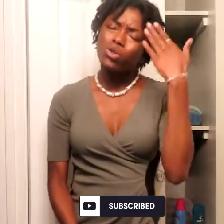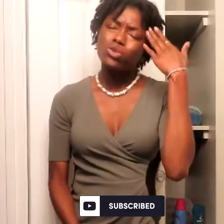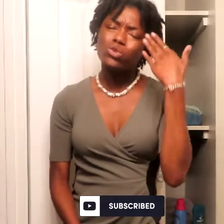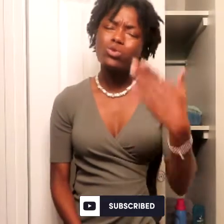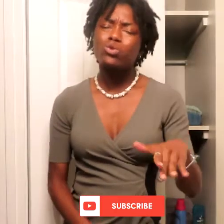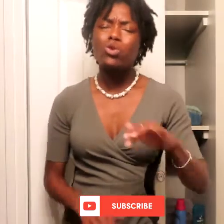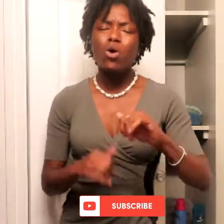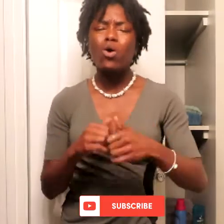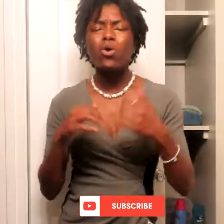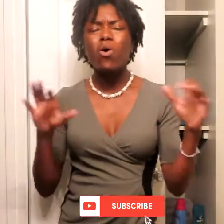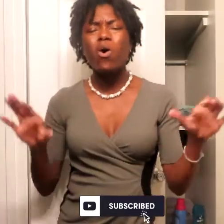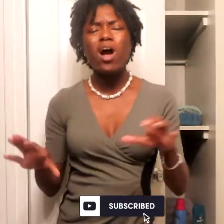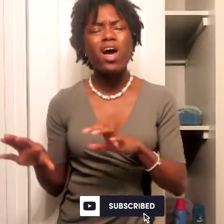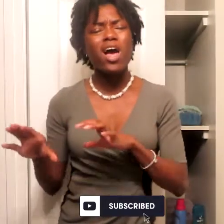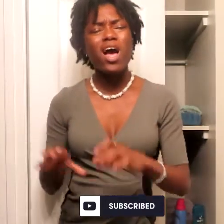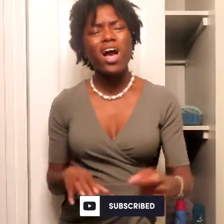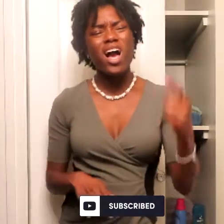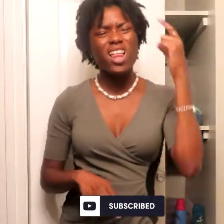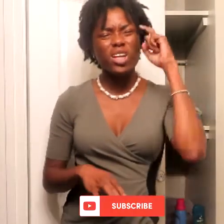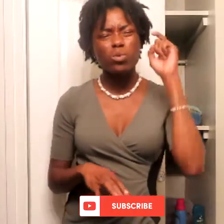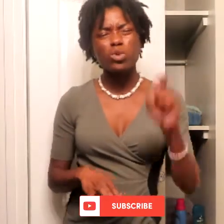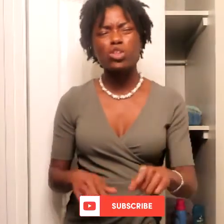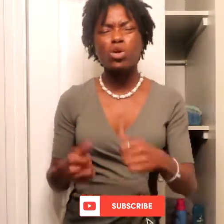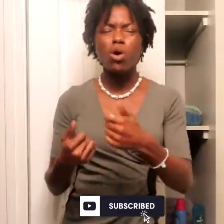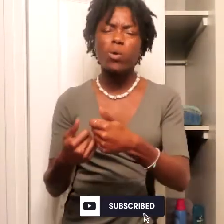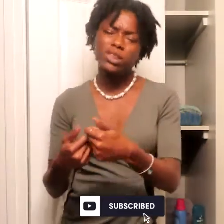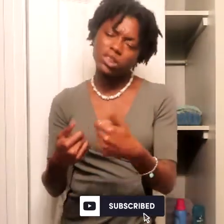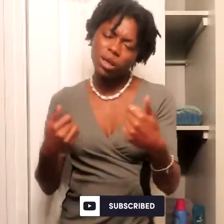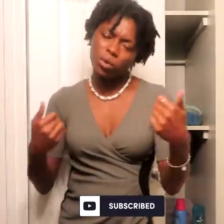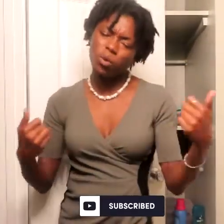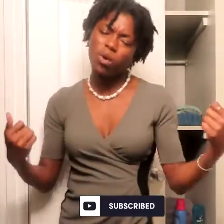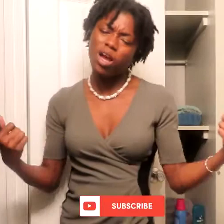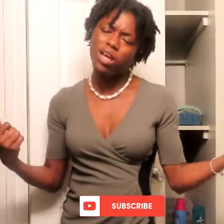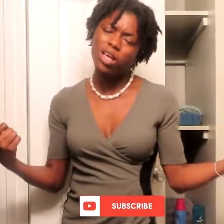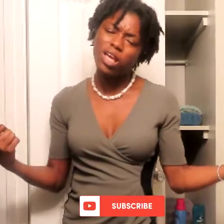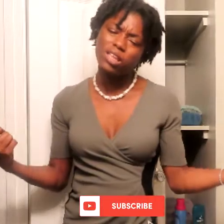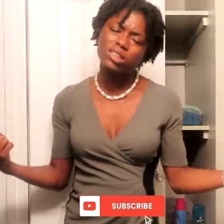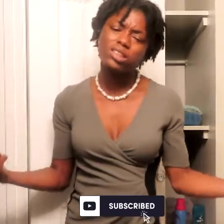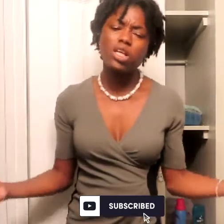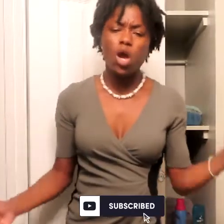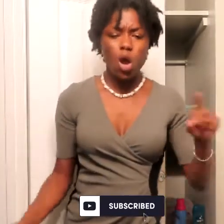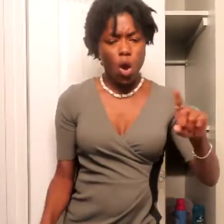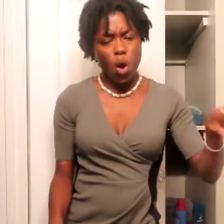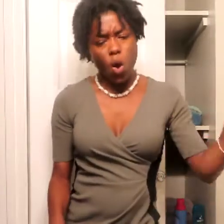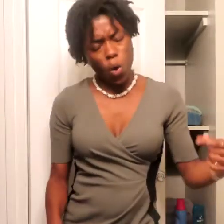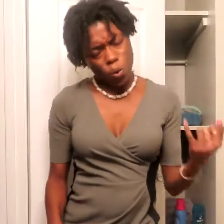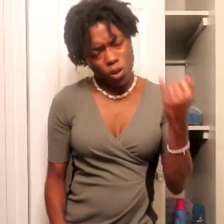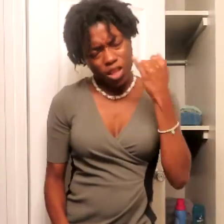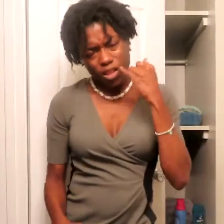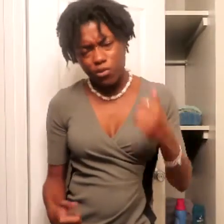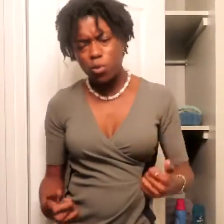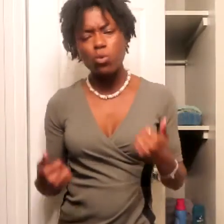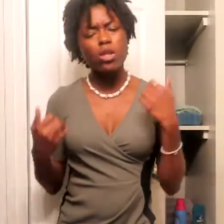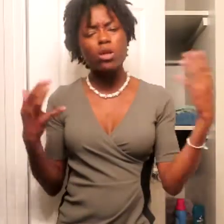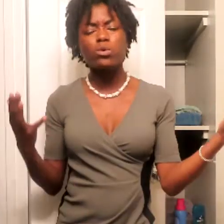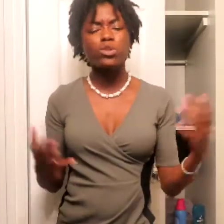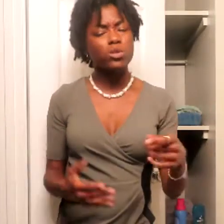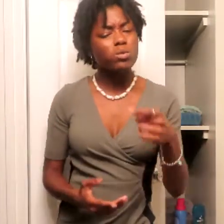You don't know how to act I think we should go our separate ways Only if you hear what you